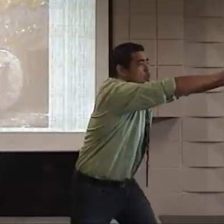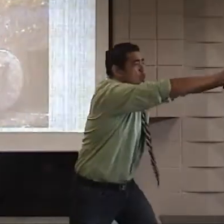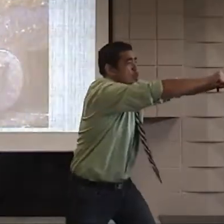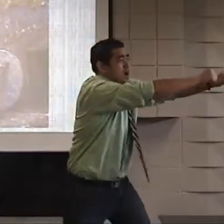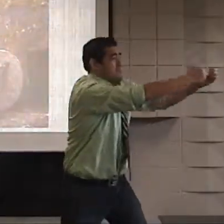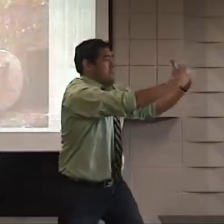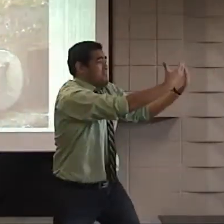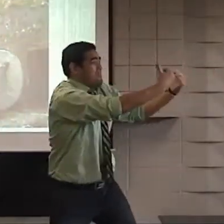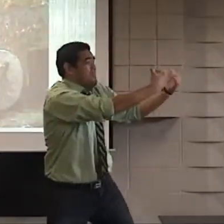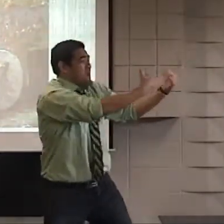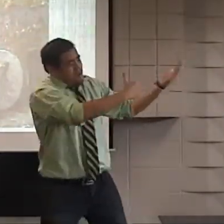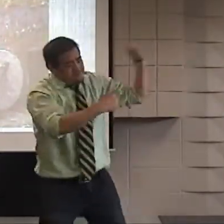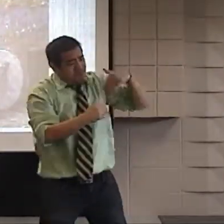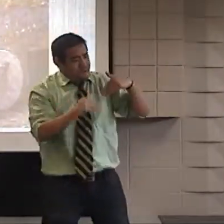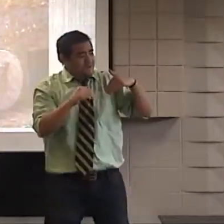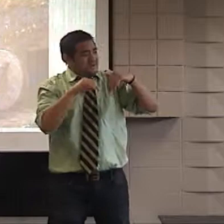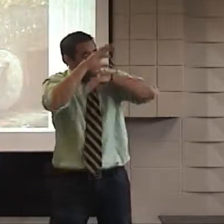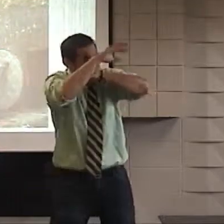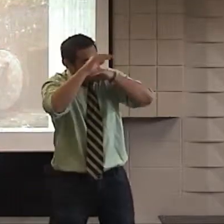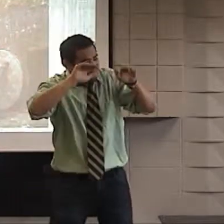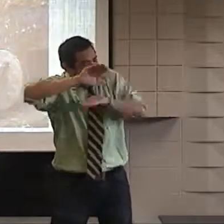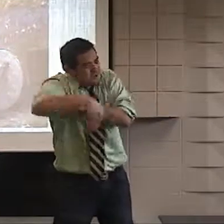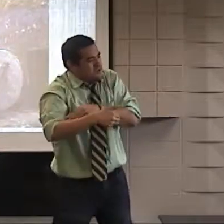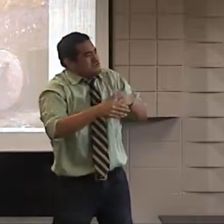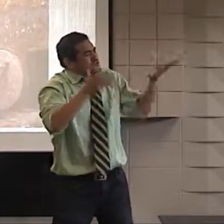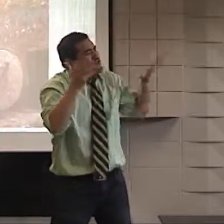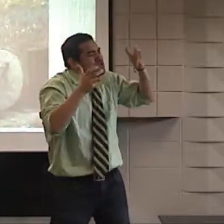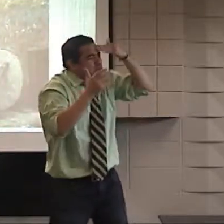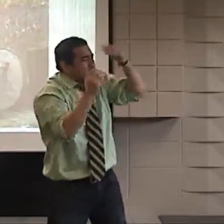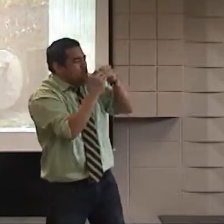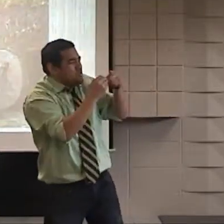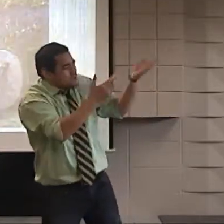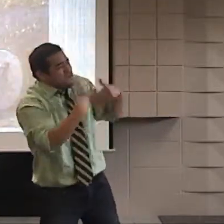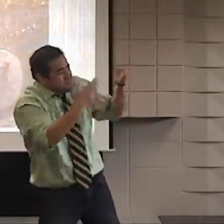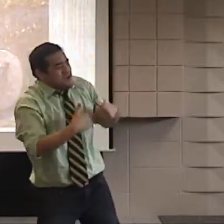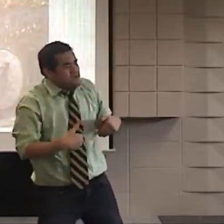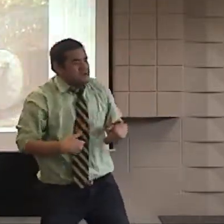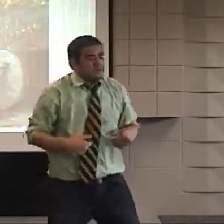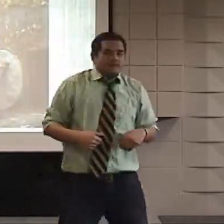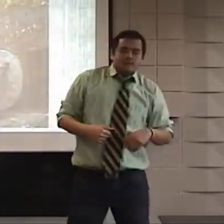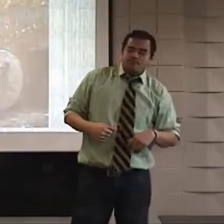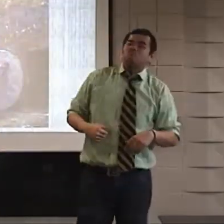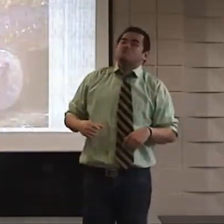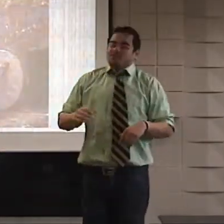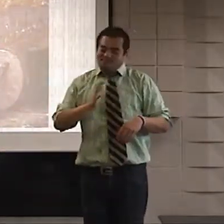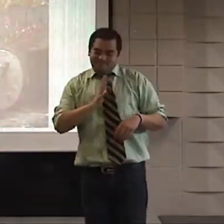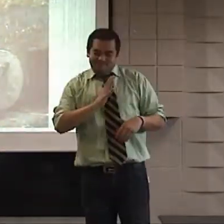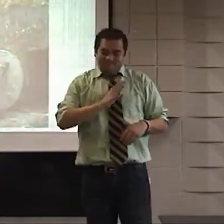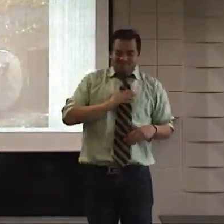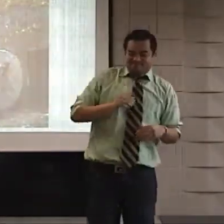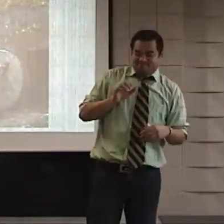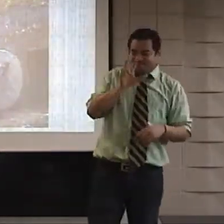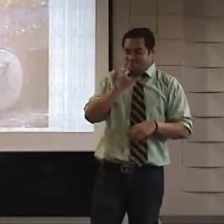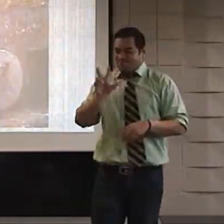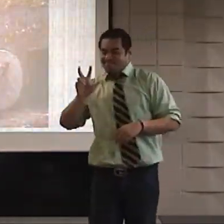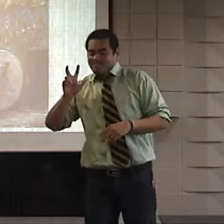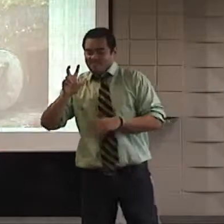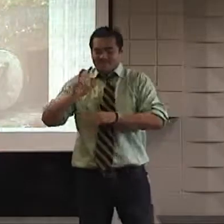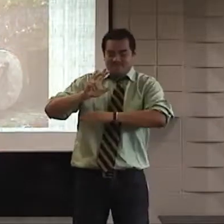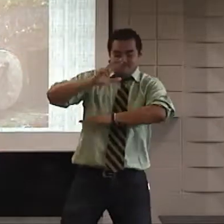And then he said, Okay, sundown. We'll heading out. No, no, no, no, no. Please, please. The man asked. Please stay with us. Stay for dinner. We want to hear more. The man agreed. And he